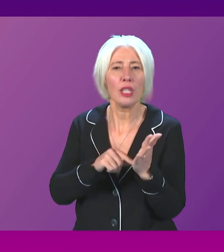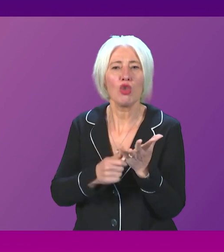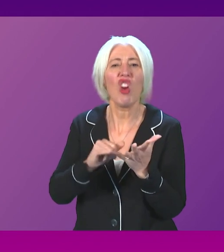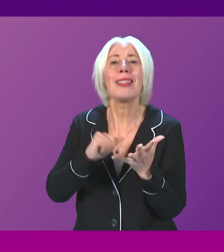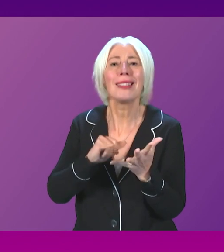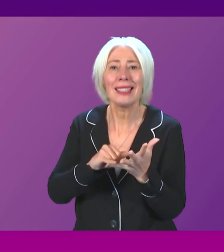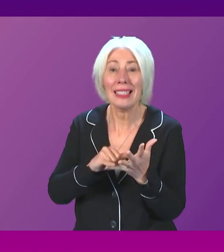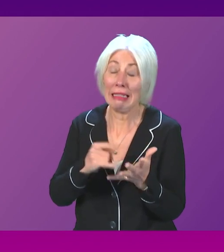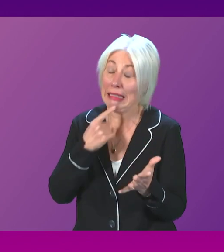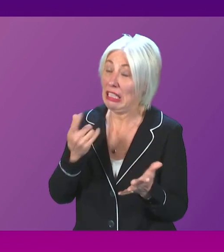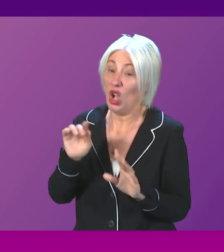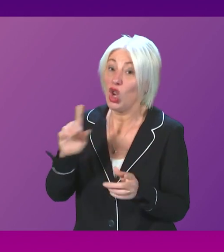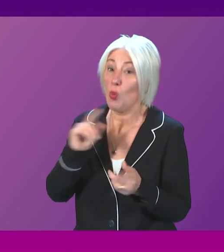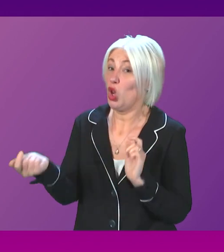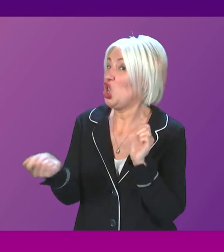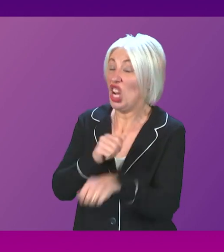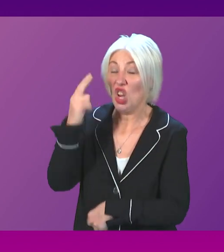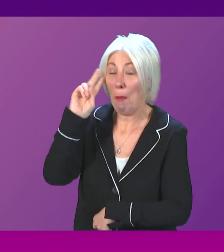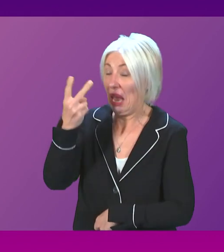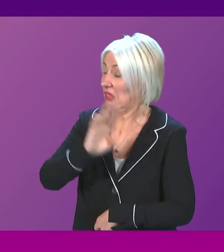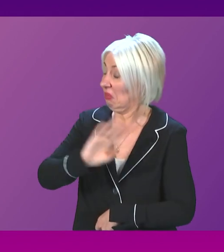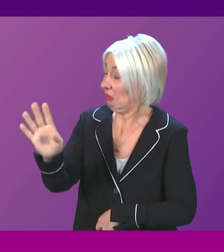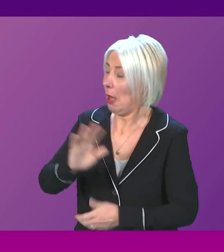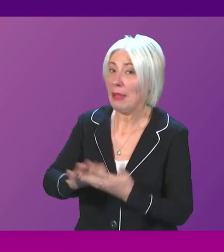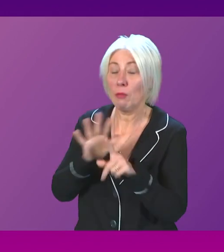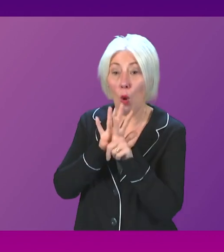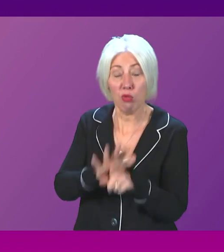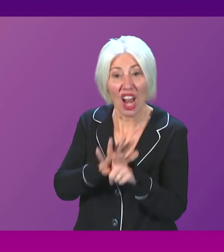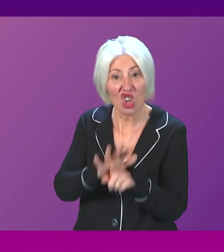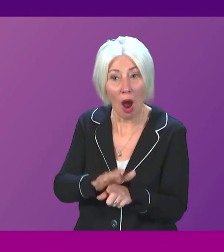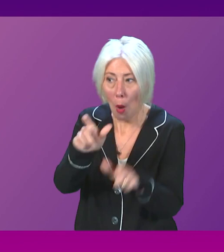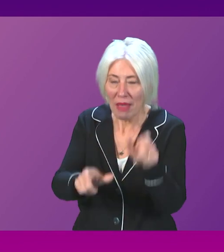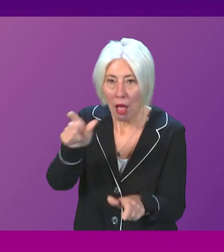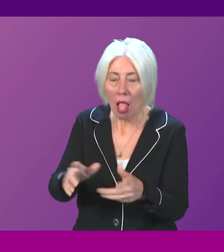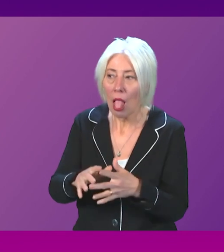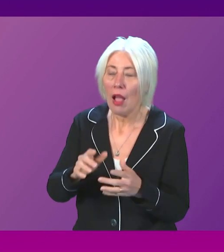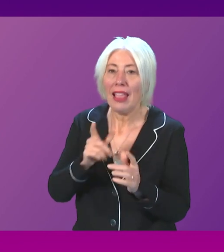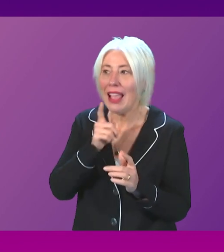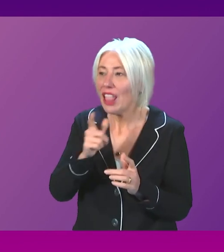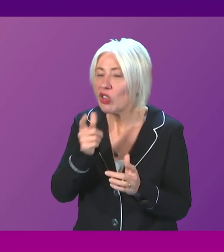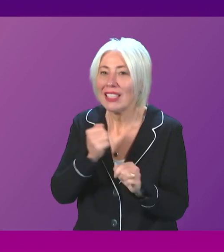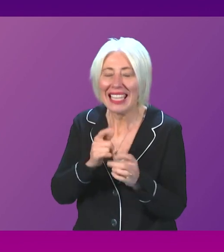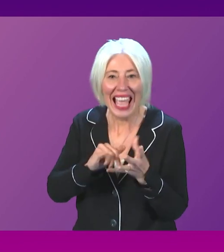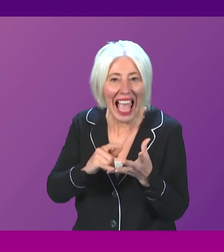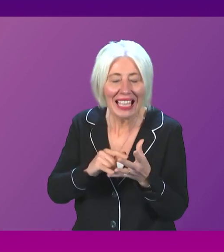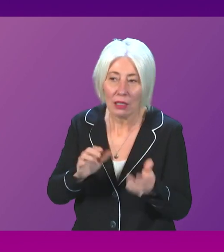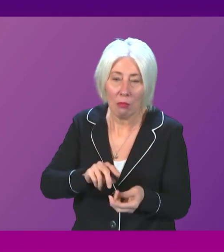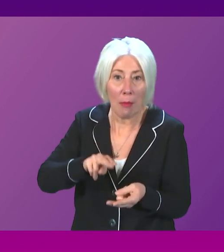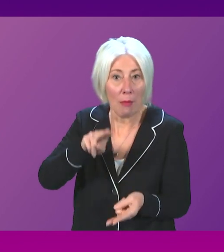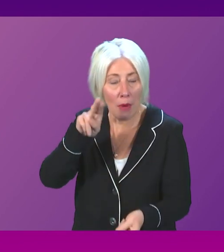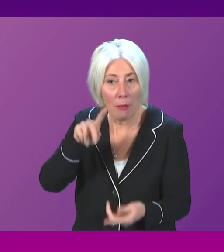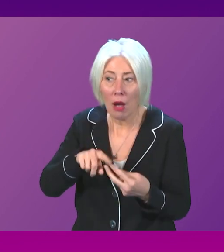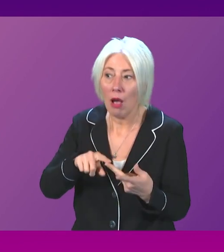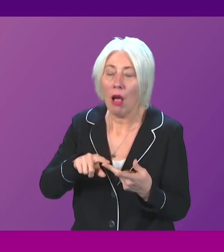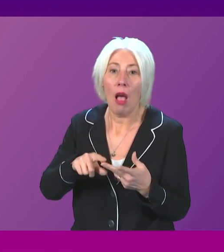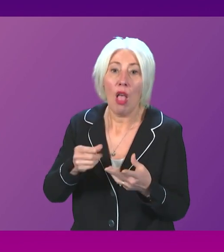she is not for turning, piles even more pressure on folk facing terrifying energy bills. The pound is tumbling in value against both the